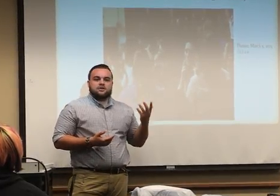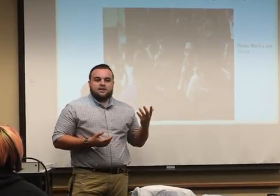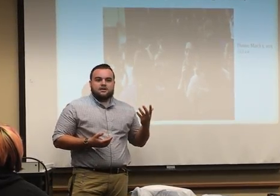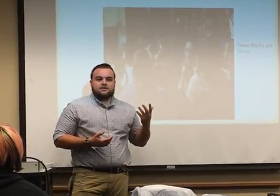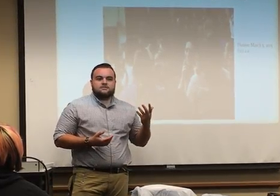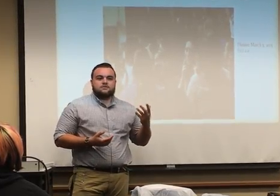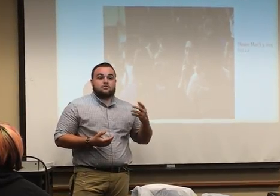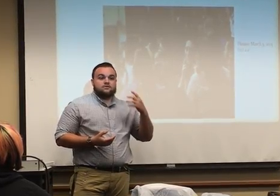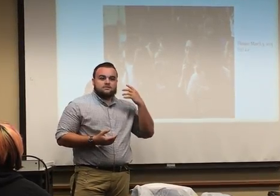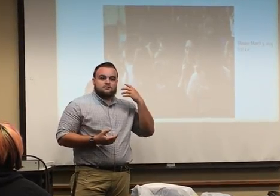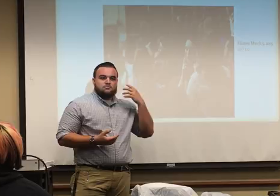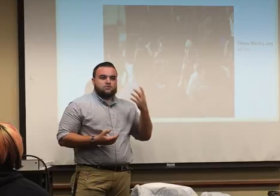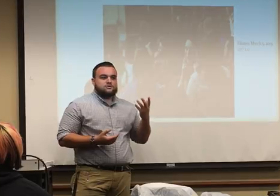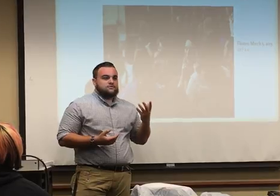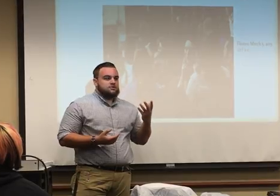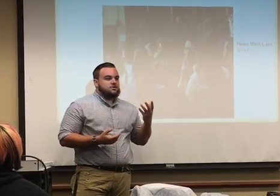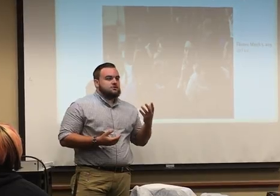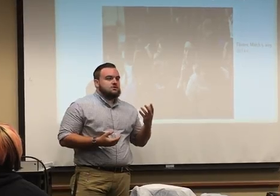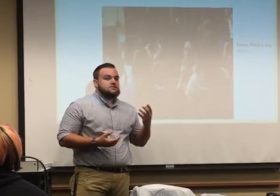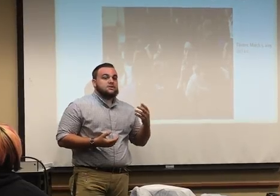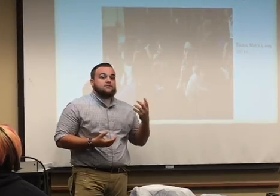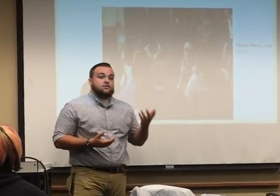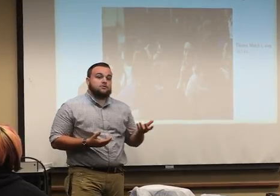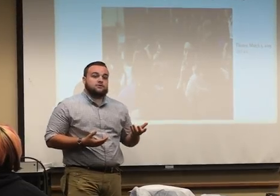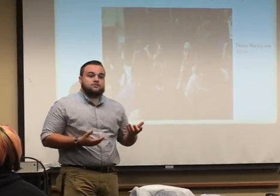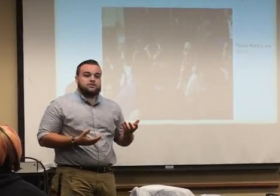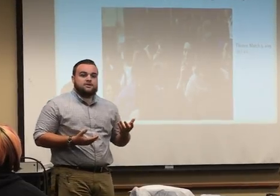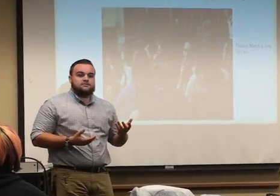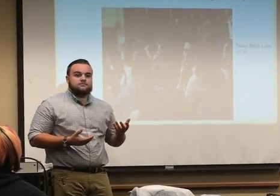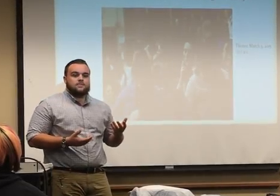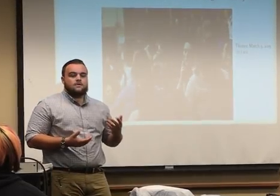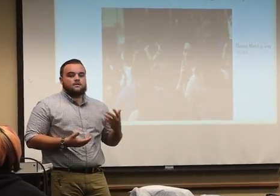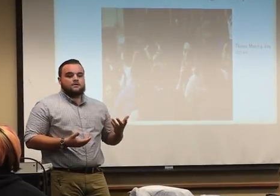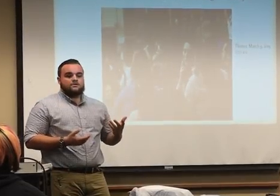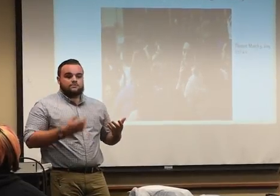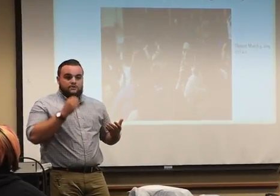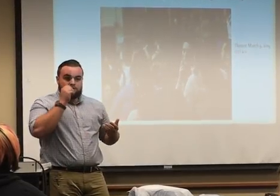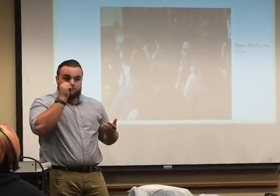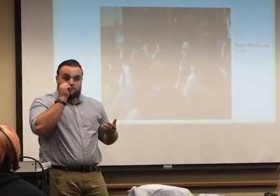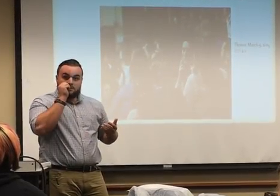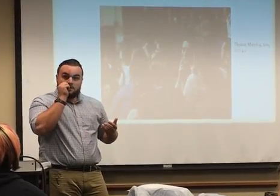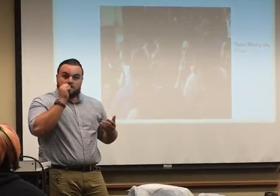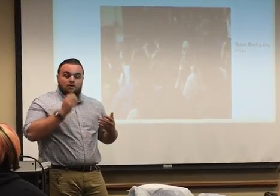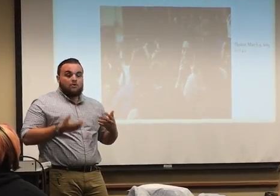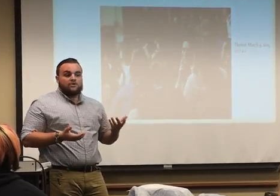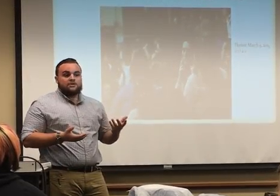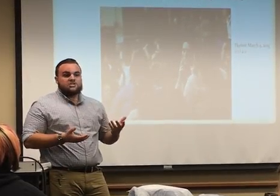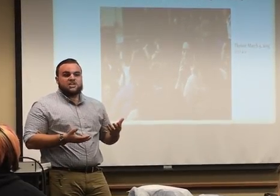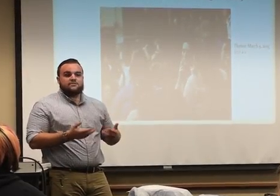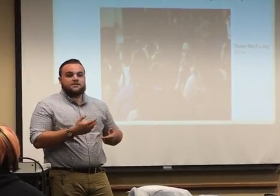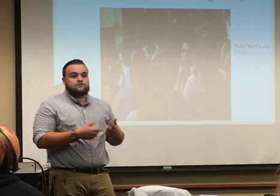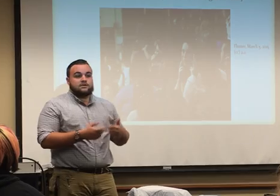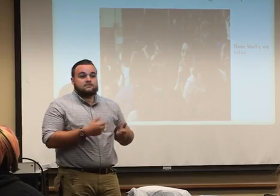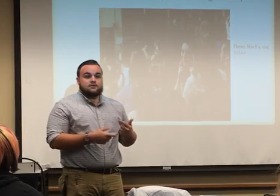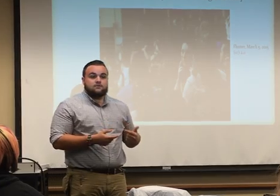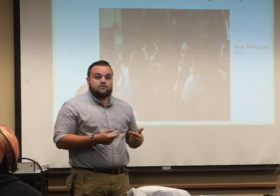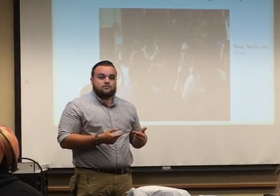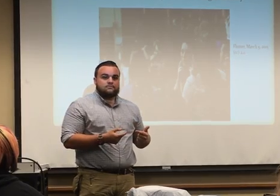hearing aids or if it's more severe hearing loss, they'll have a cochlear implant, which is pretty cool. Or they could just have a deaf translator for them,